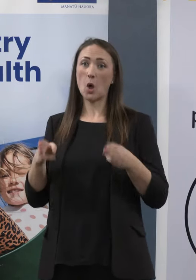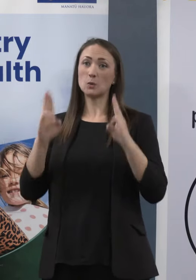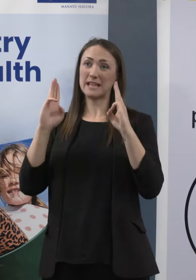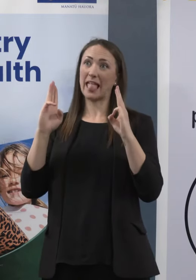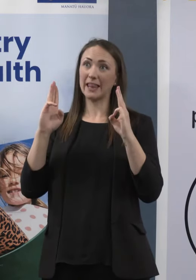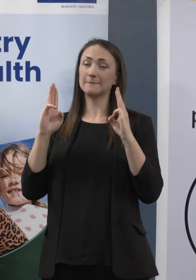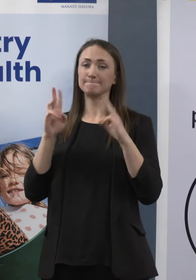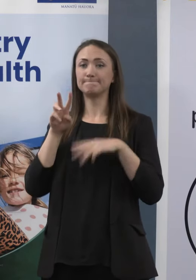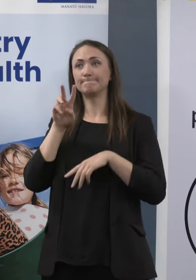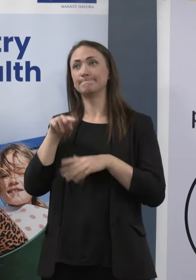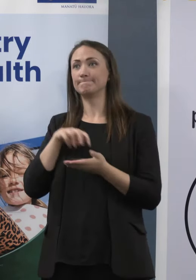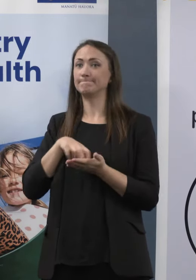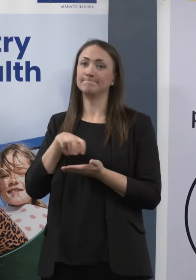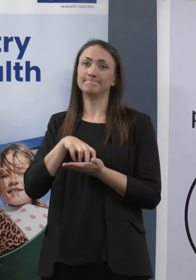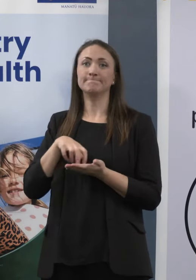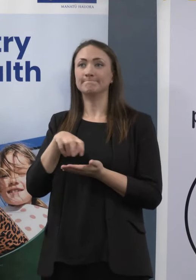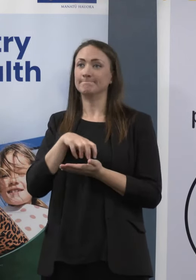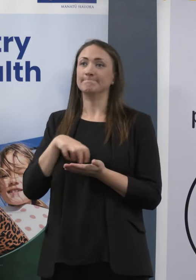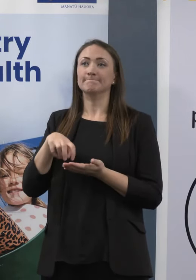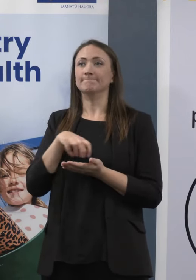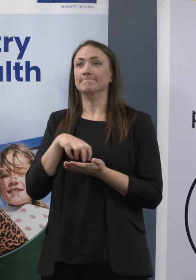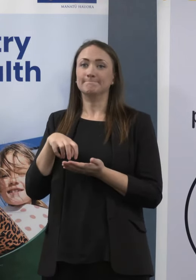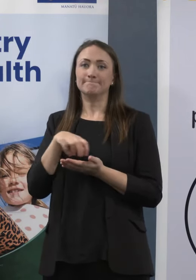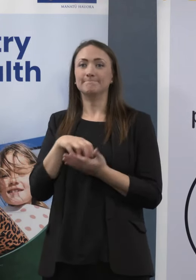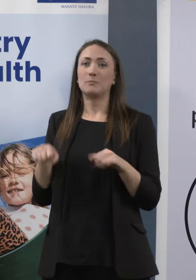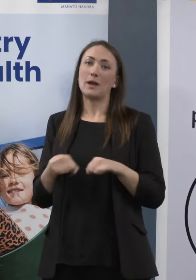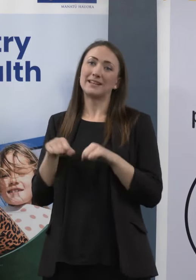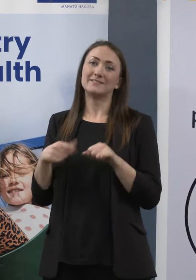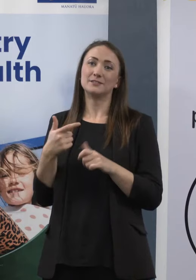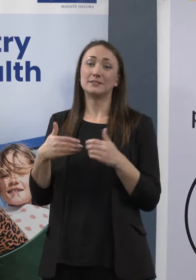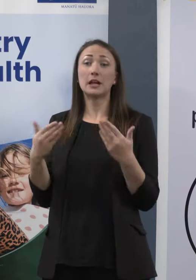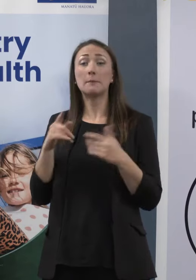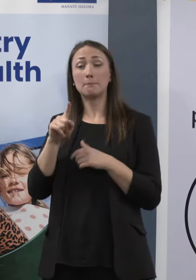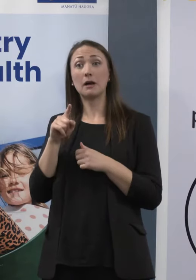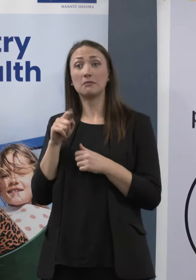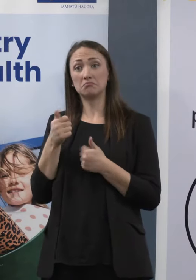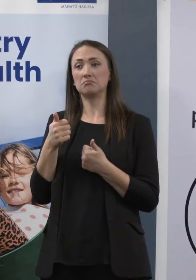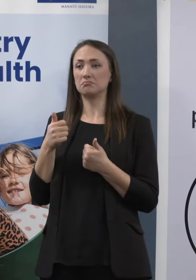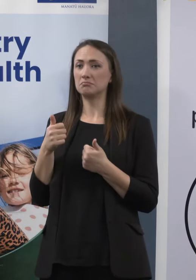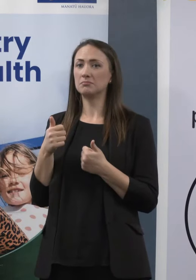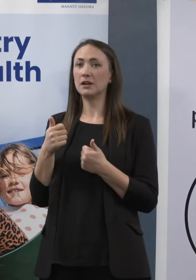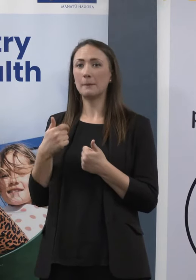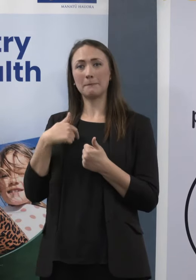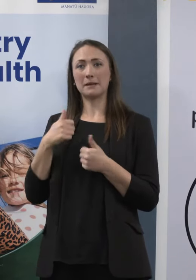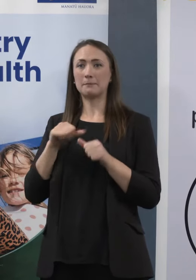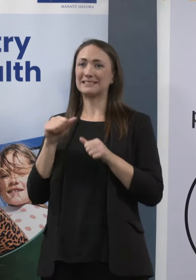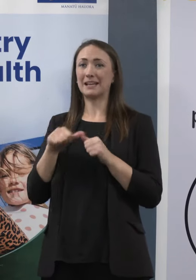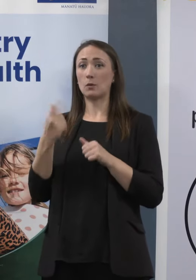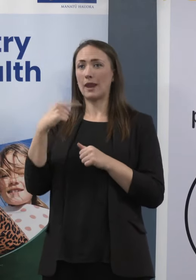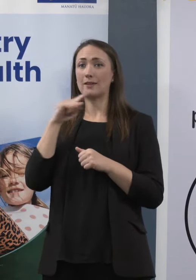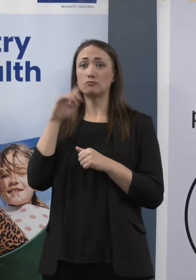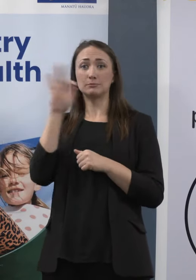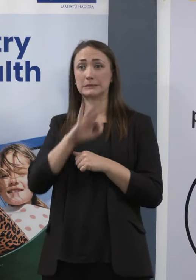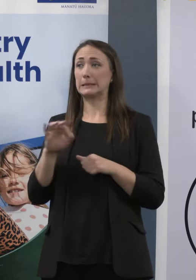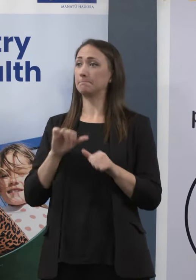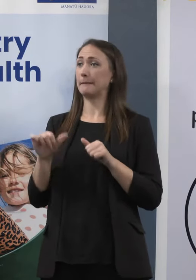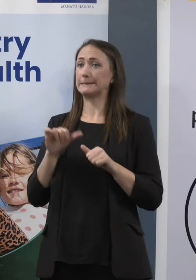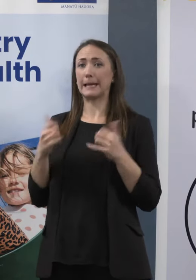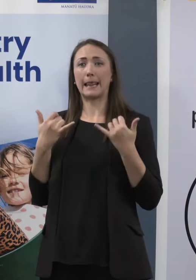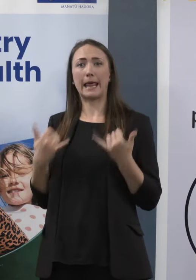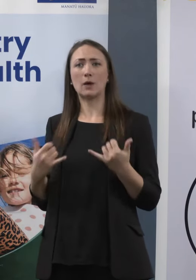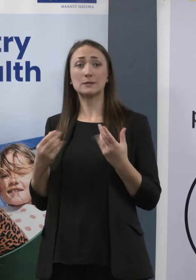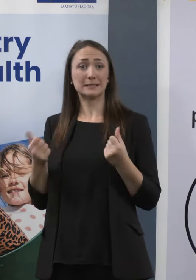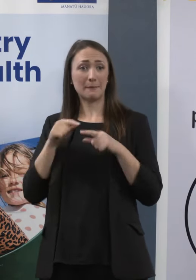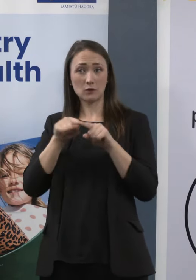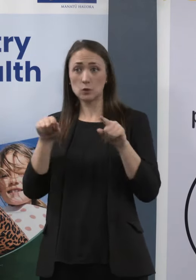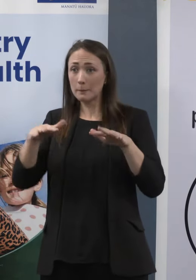thankfully, mild symptoms and back to 100% again today. But that's not everybody's experience. And some of you may have had COVID.